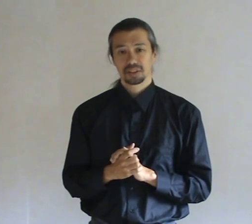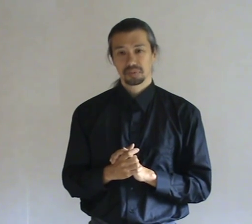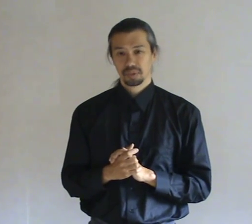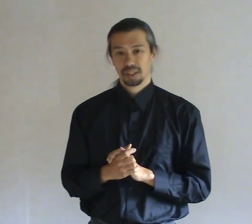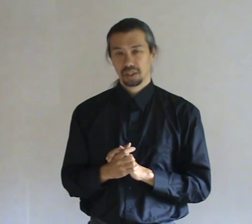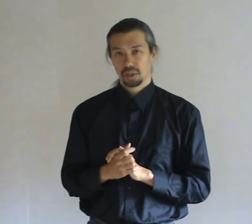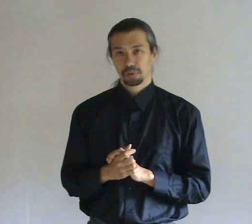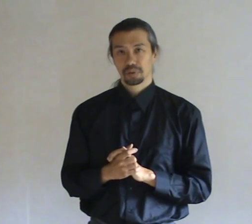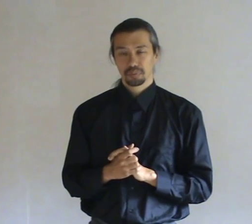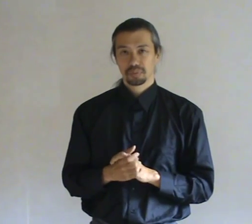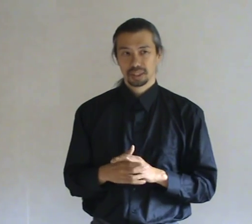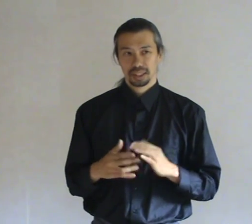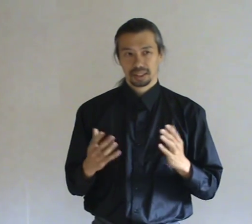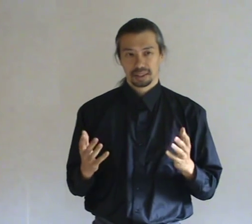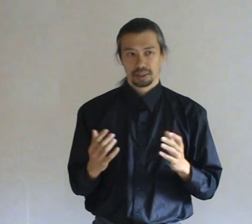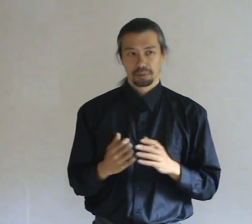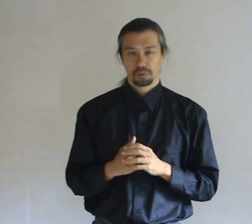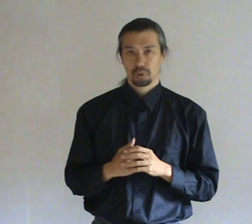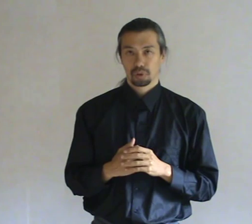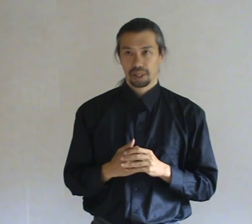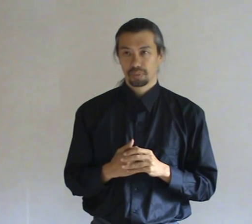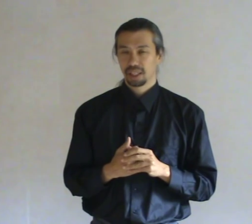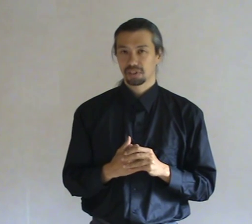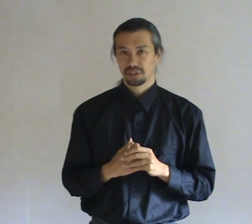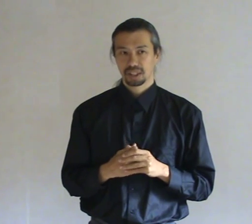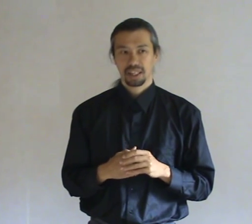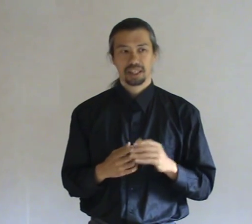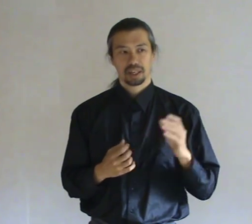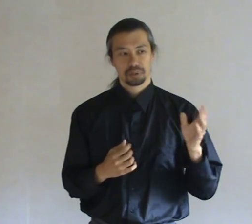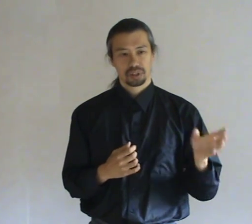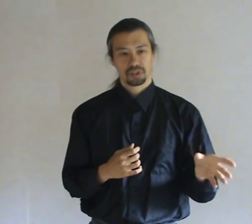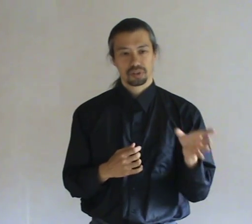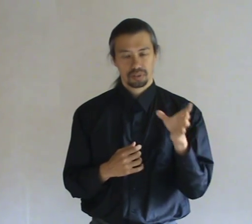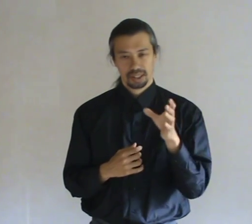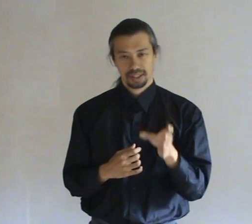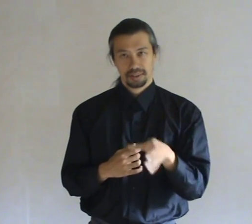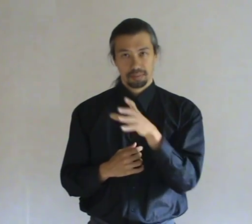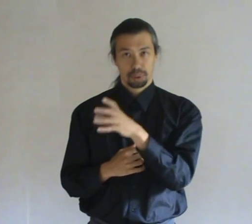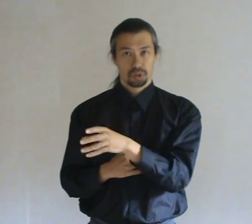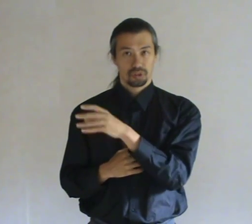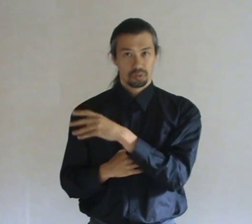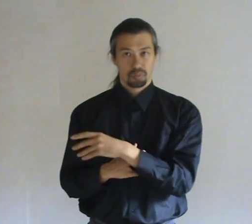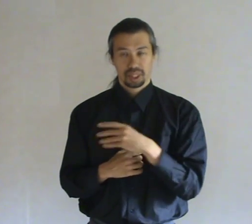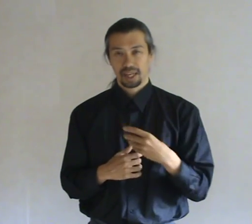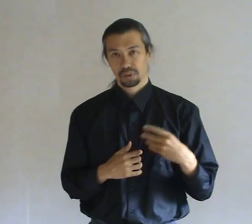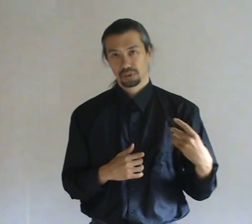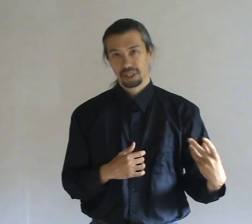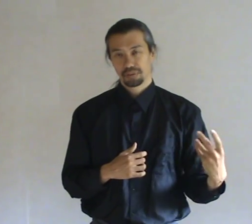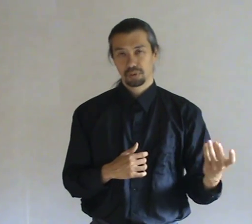And often before I really start the cleaning I will just put candles in every